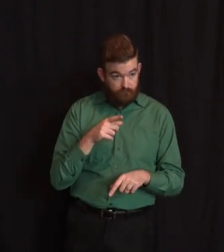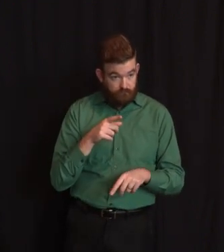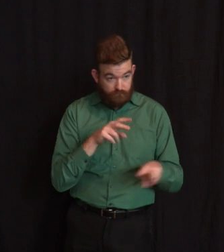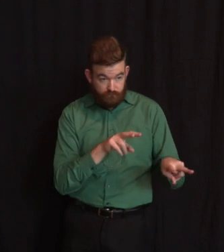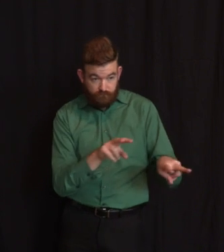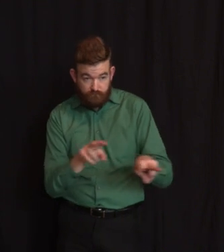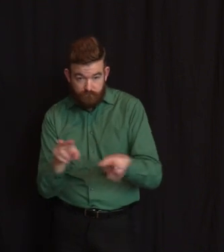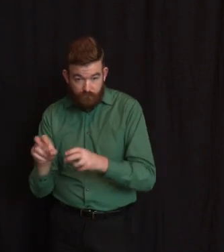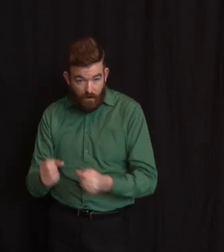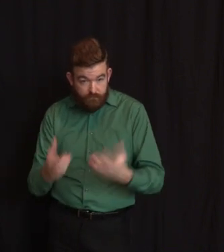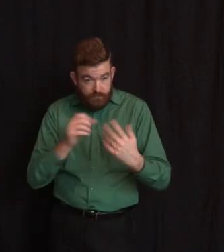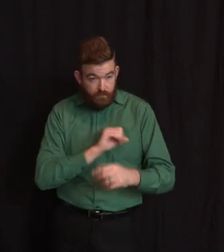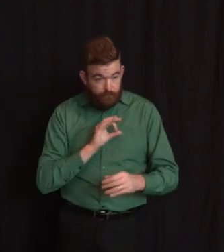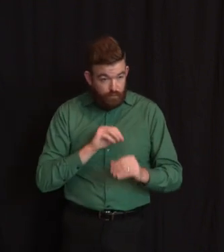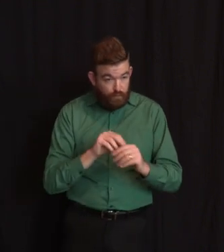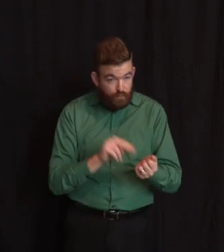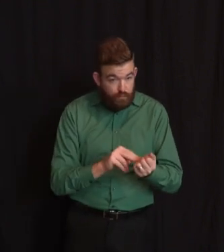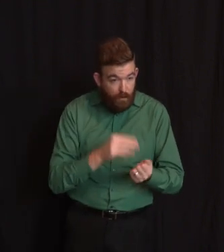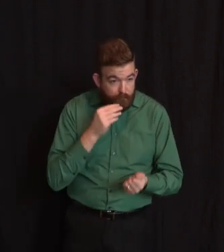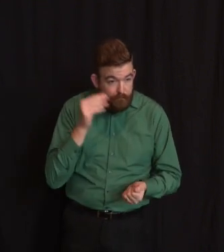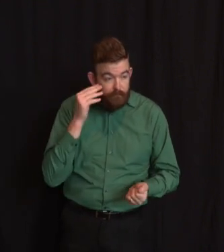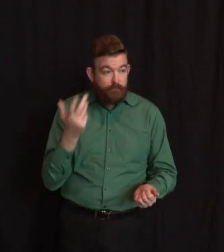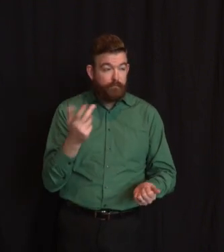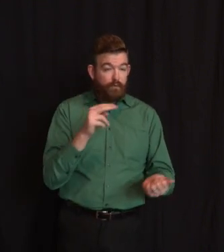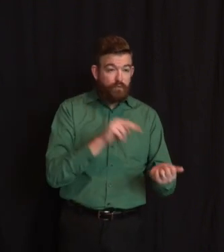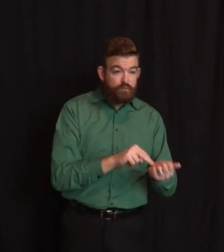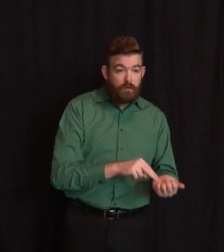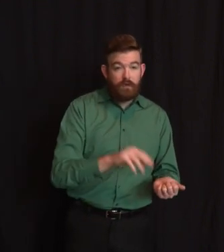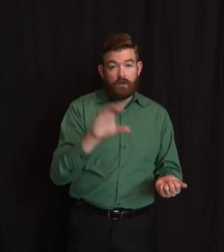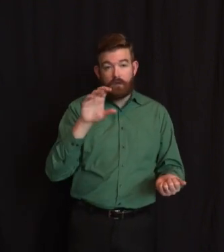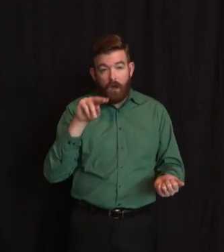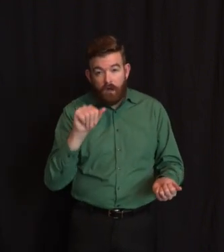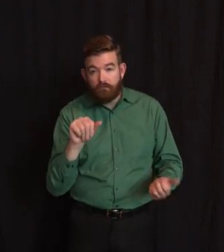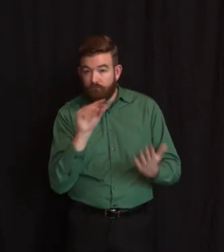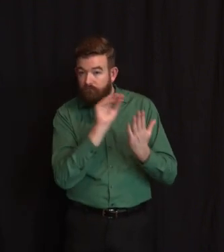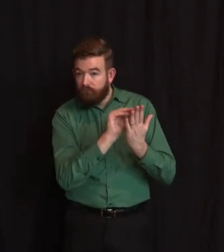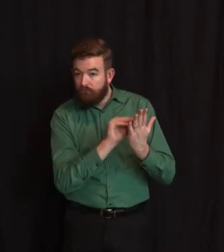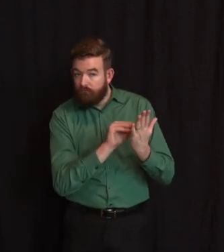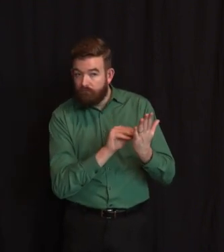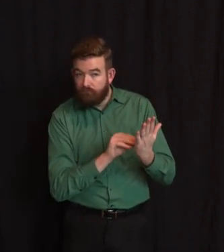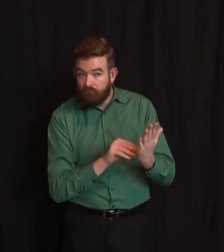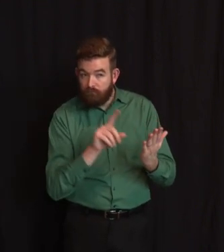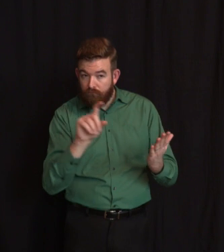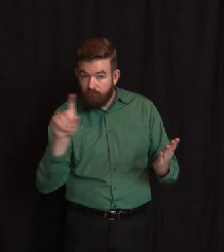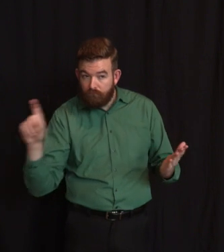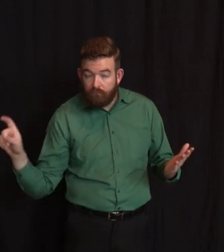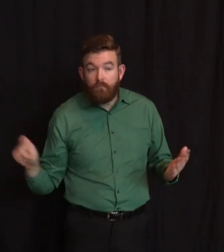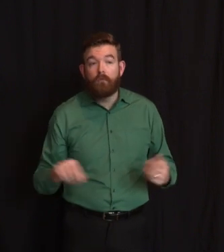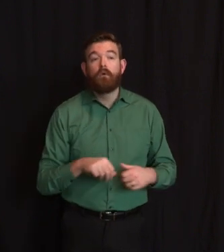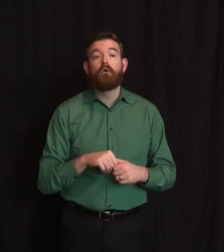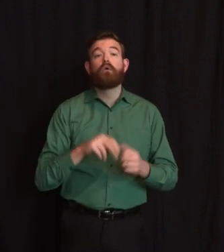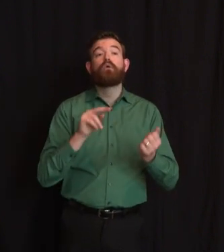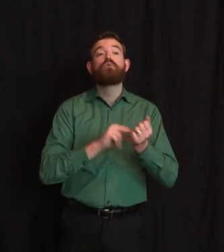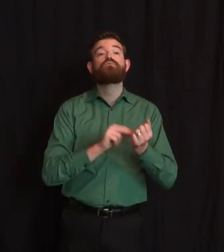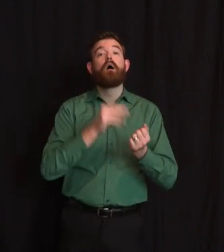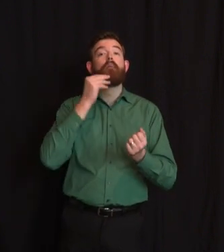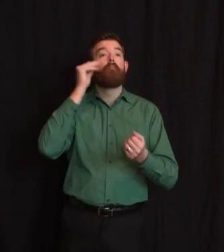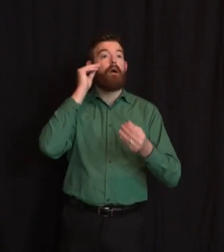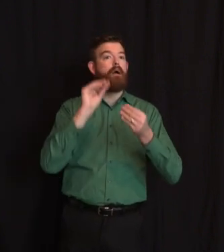help put some perspective on these nursing home numbers? Testing is not widespread, necessarily, in some of these places. So